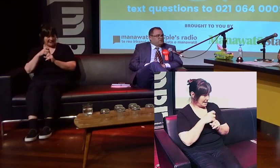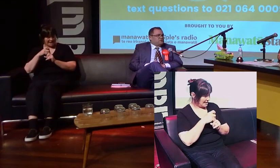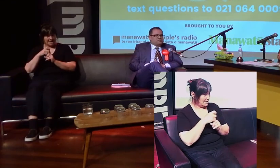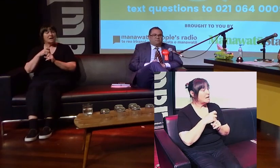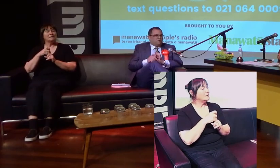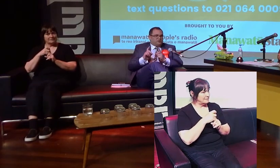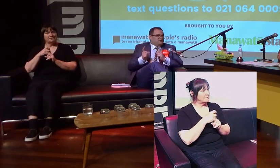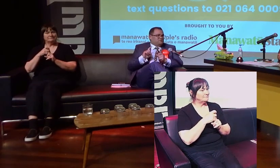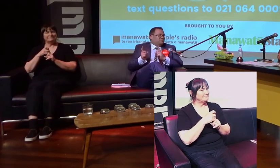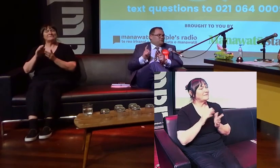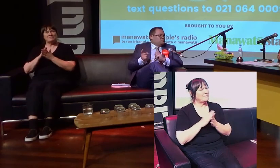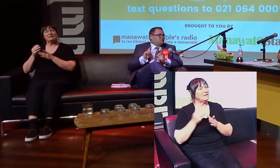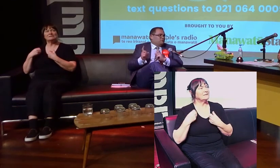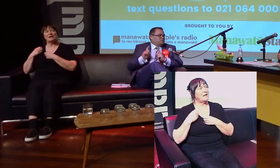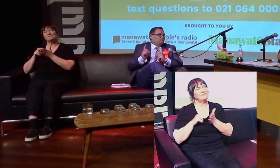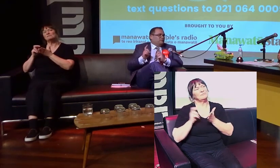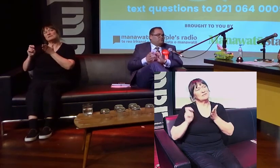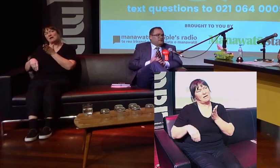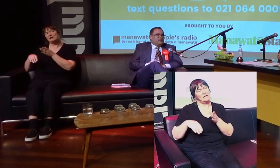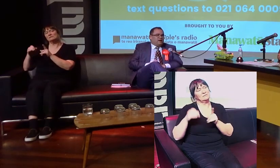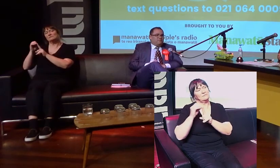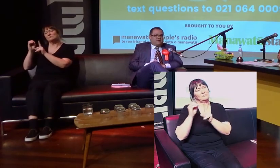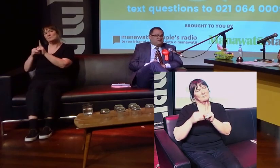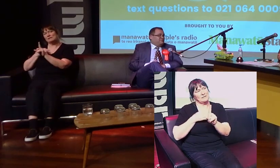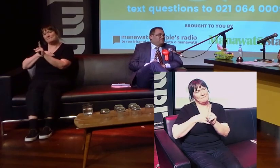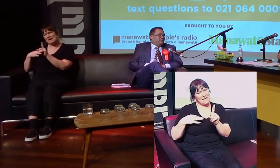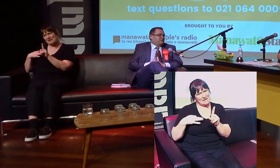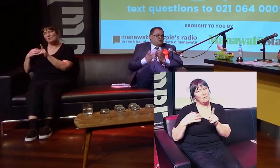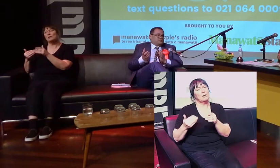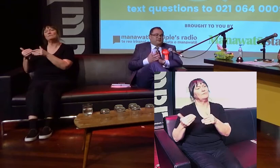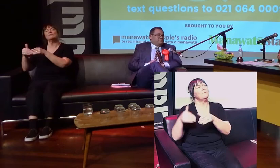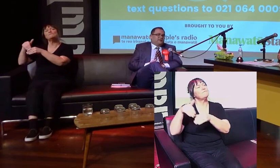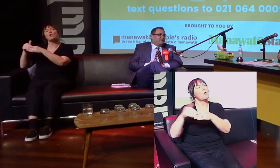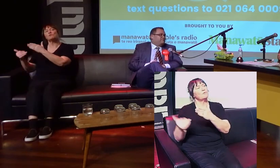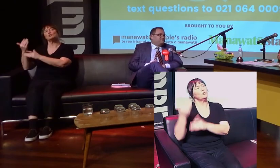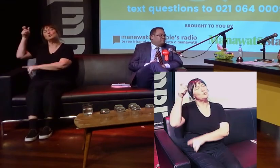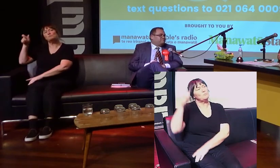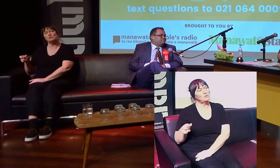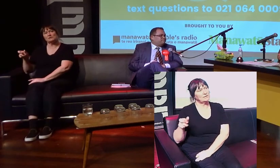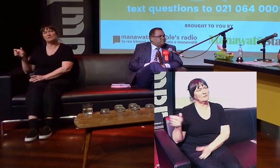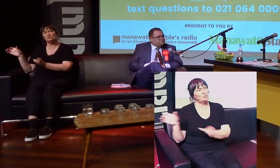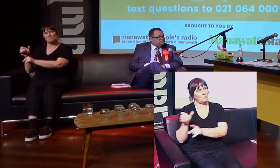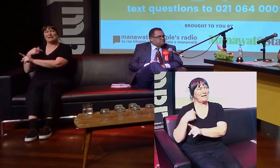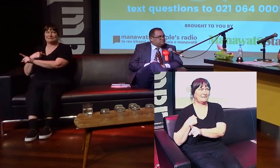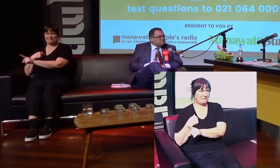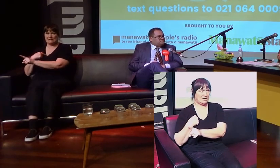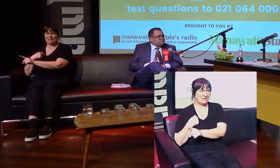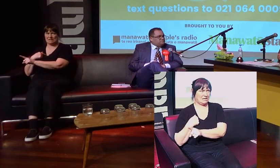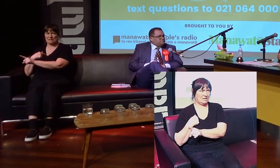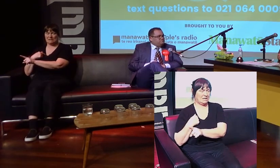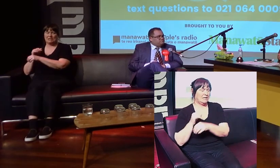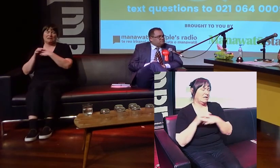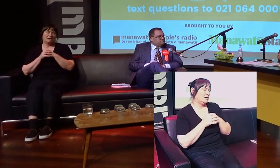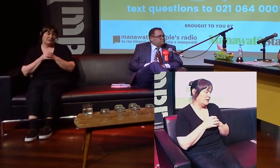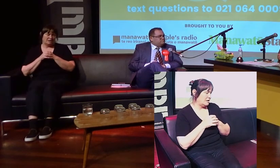in a by-election, because I'm not going to do dual roles, that is effectively a choice that is in their hands. And just not pressing